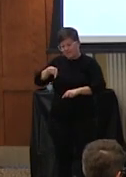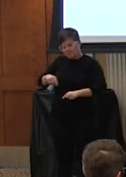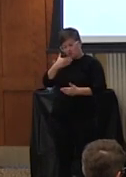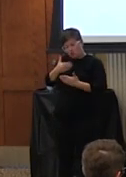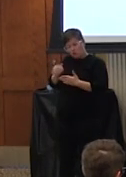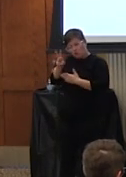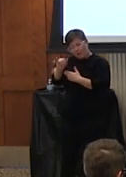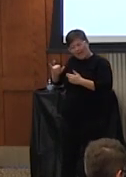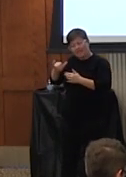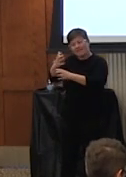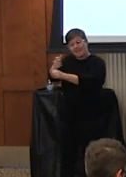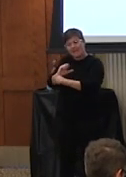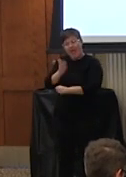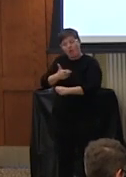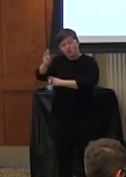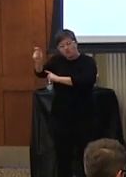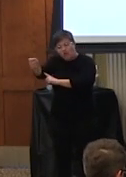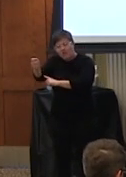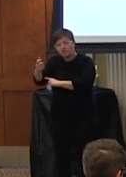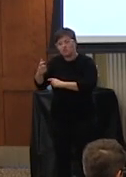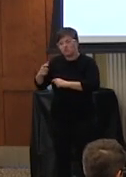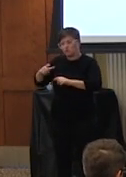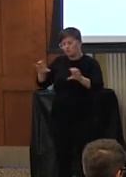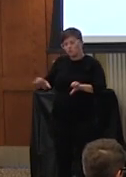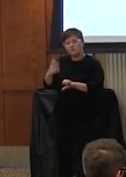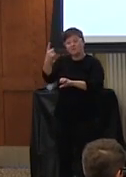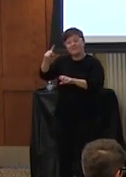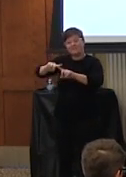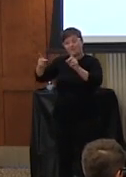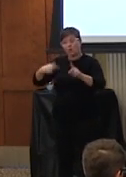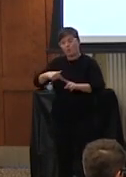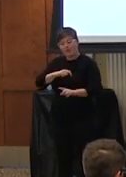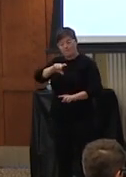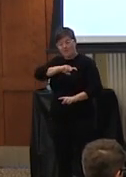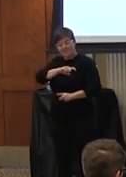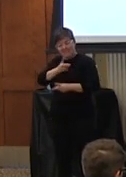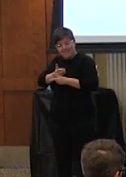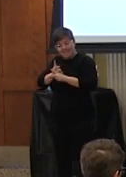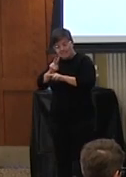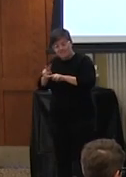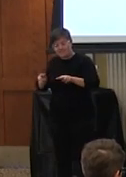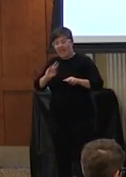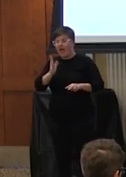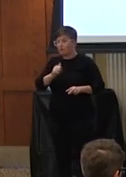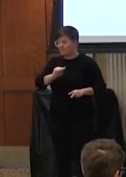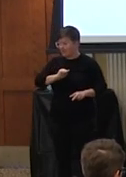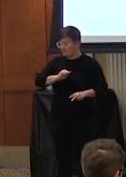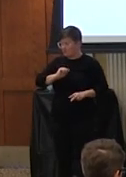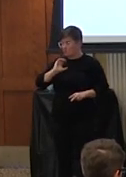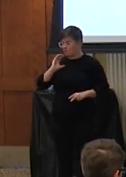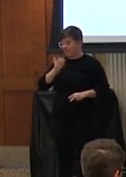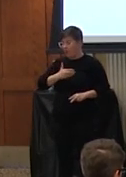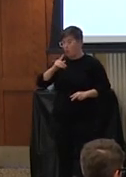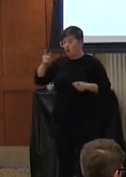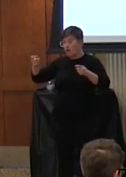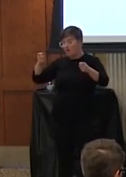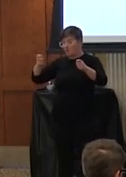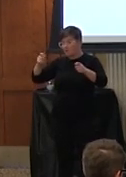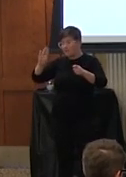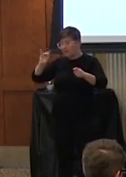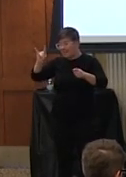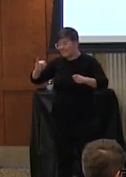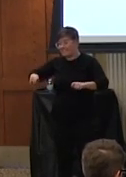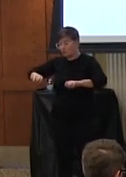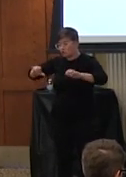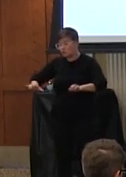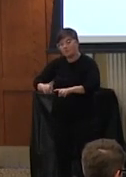is this do we need to do something different about this because we kind of police ourselves and so um does our governing body need to do something different is it a good